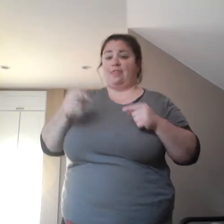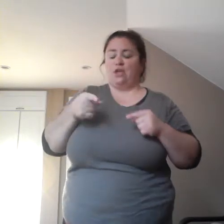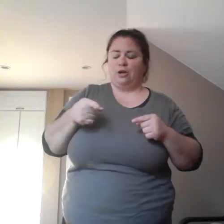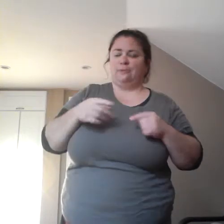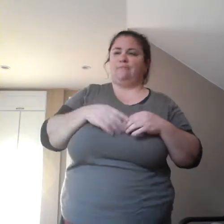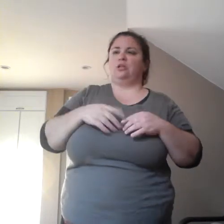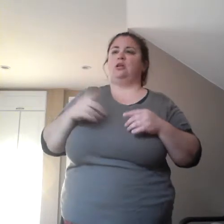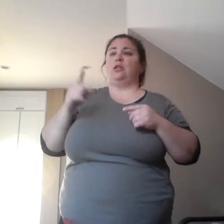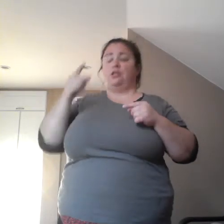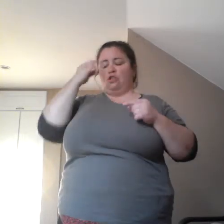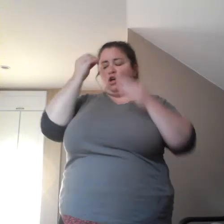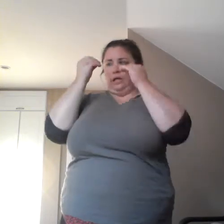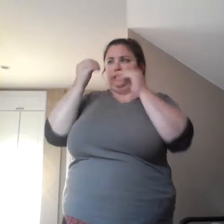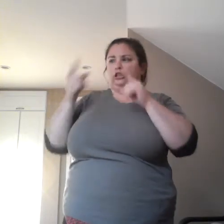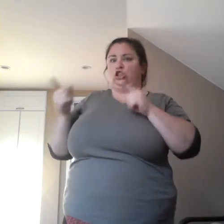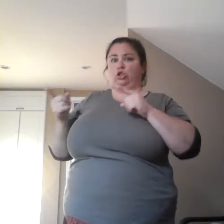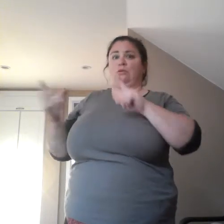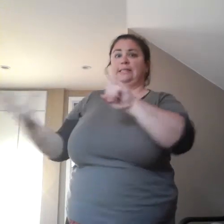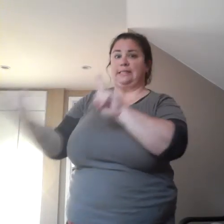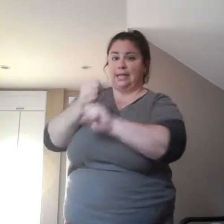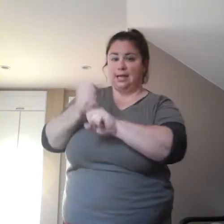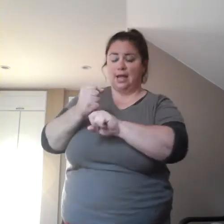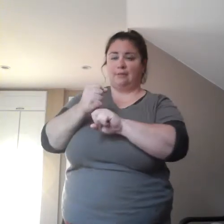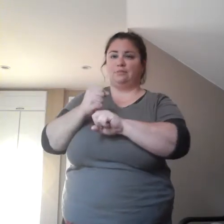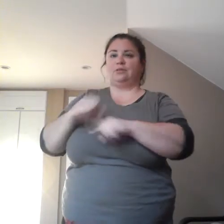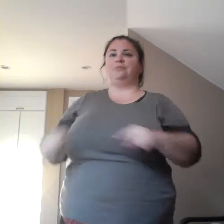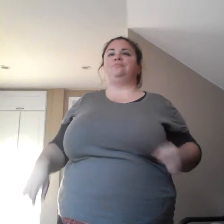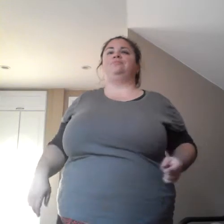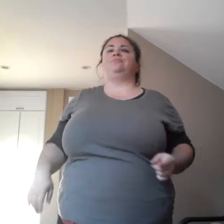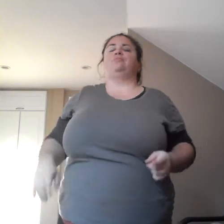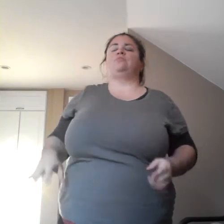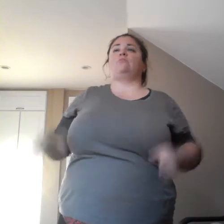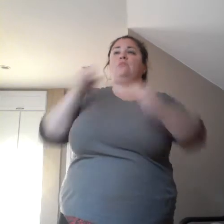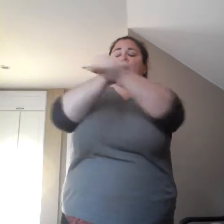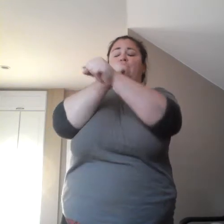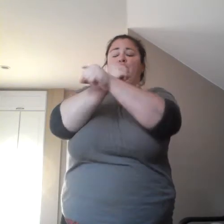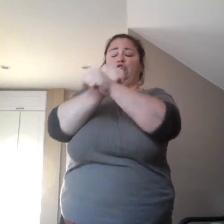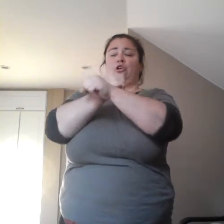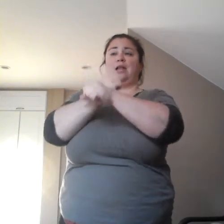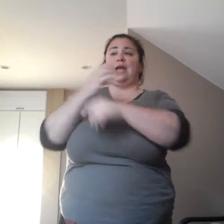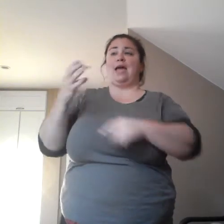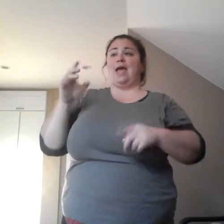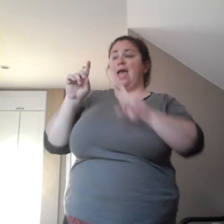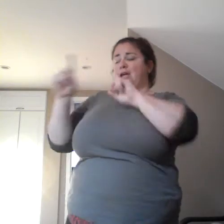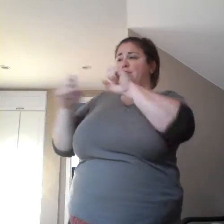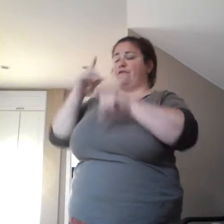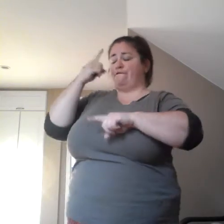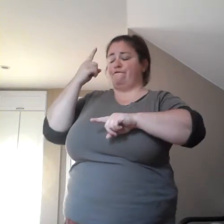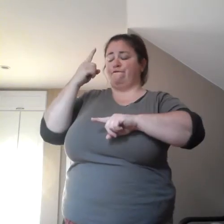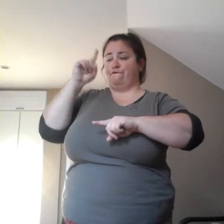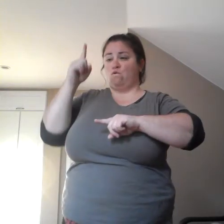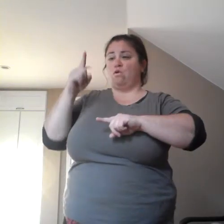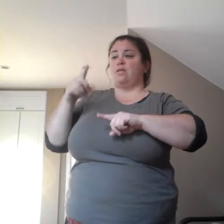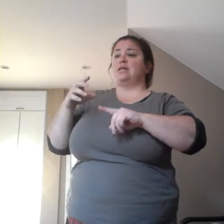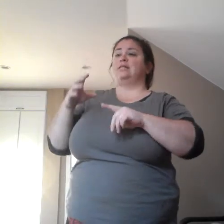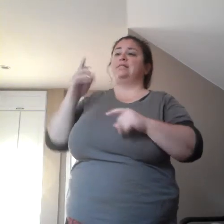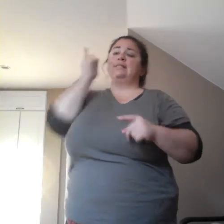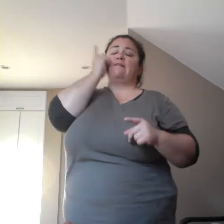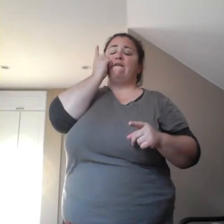myself, for her cell phone number so he can call her. And, um, you know, that's